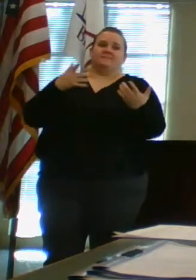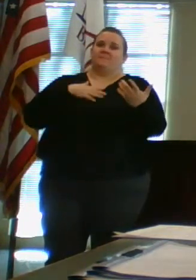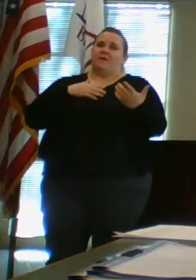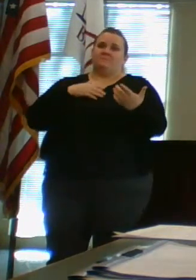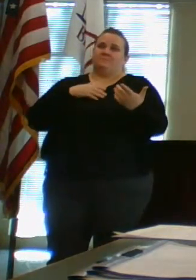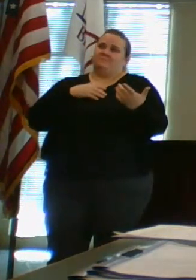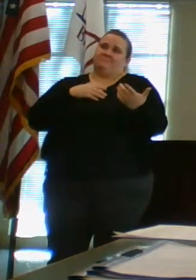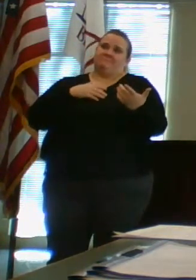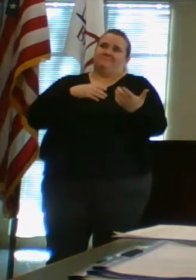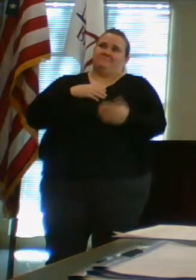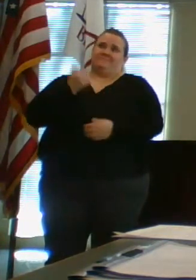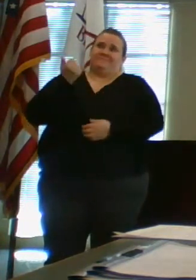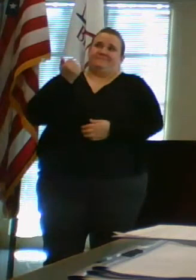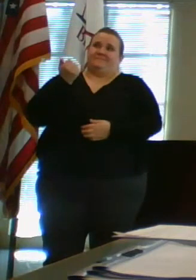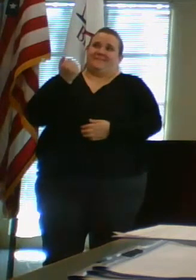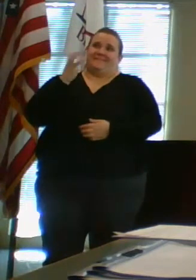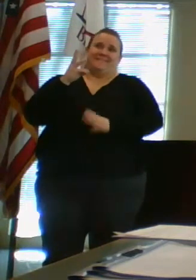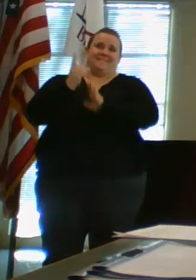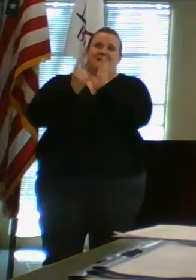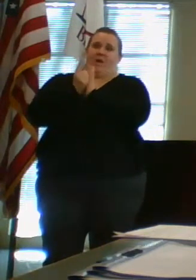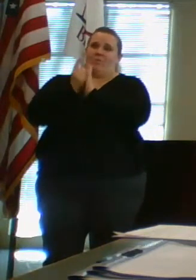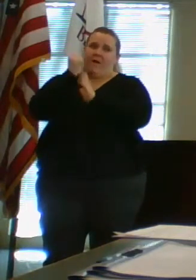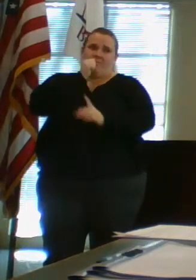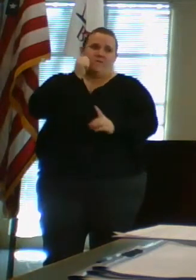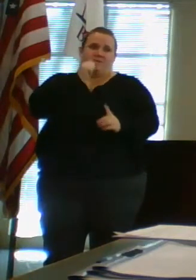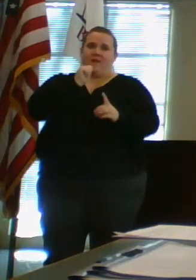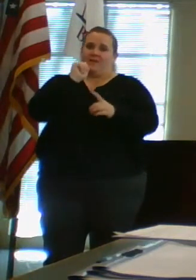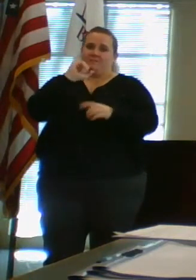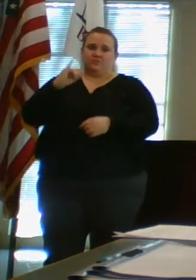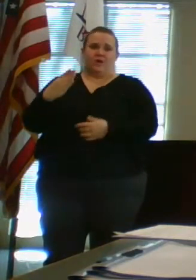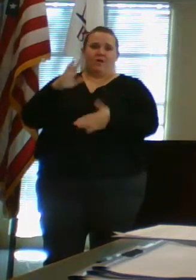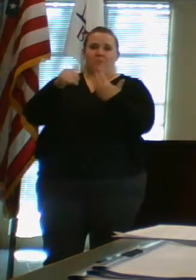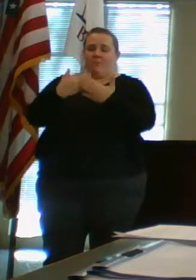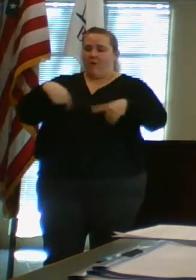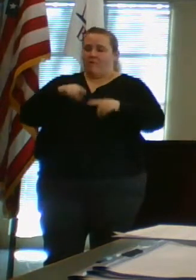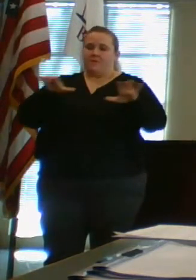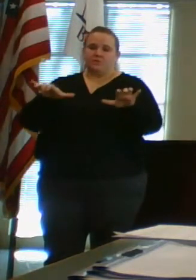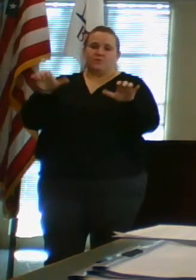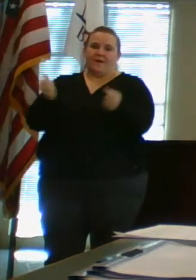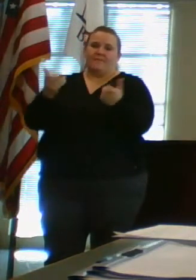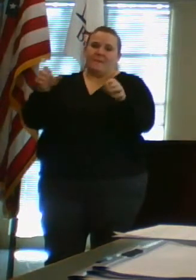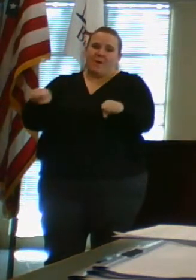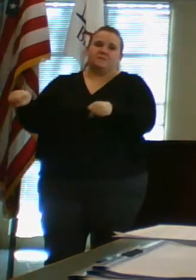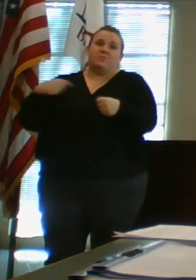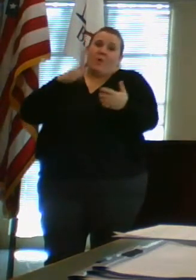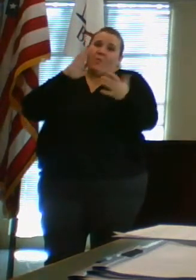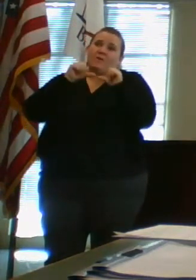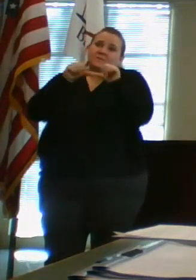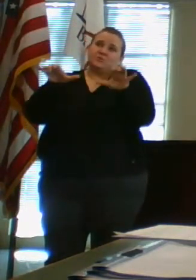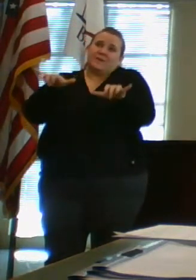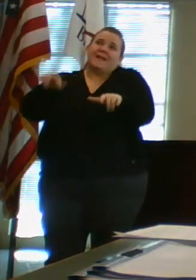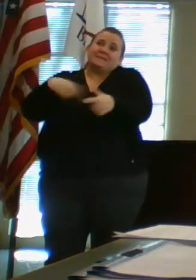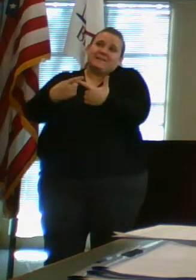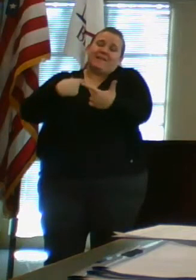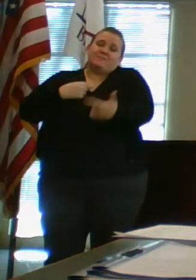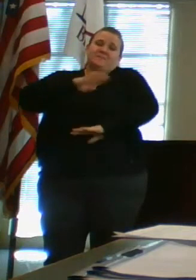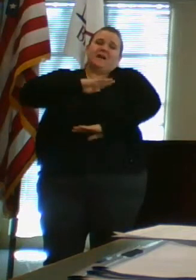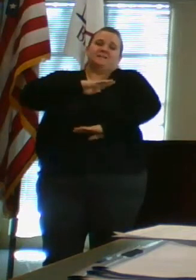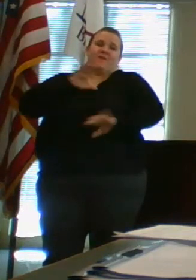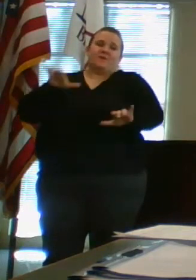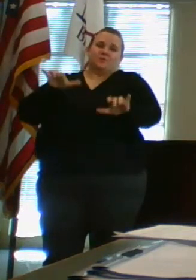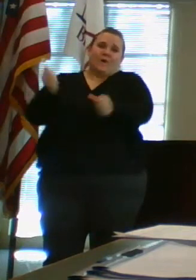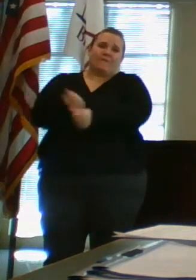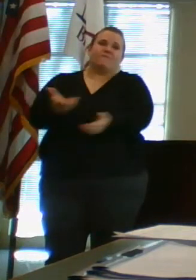16-hour-a-day job. We're all doing everything we can. And I'm going to continue to do that until I'm satisfied. We've done